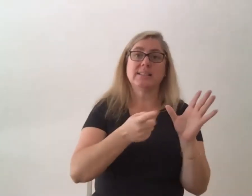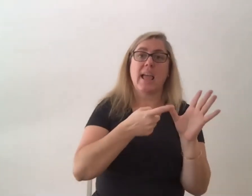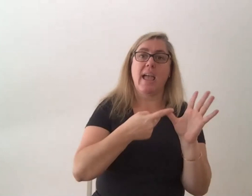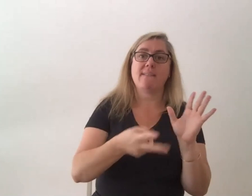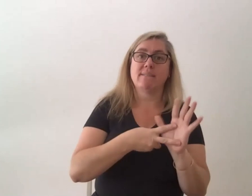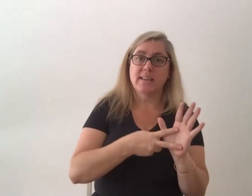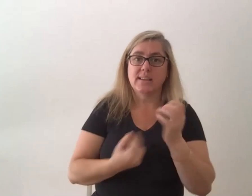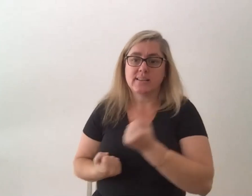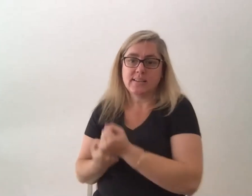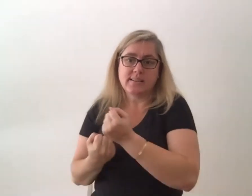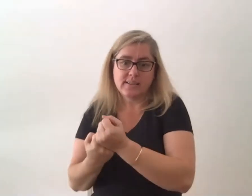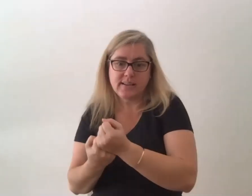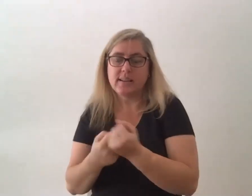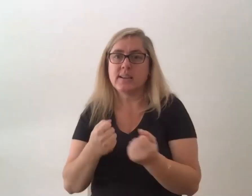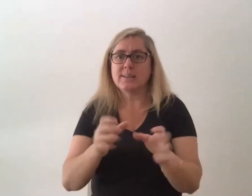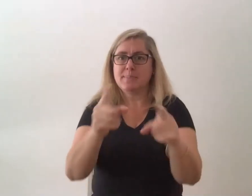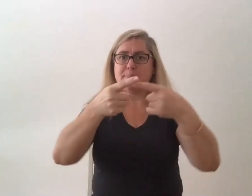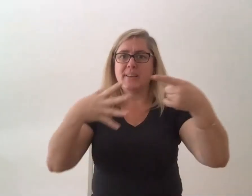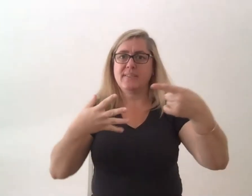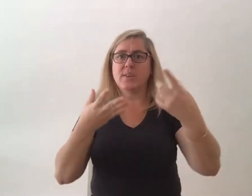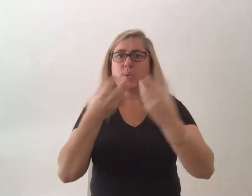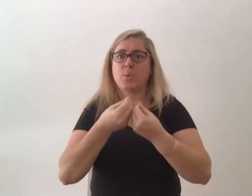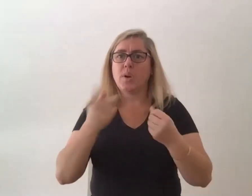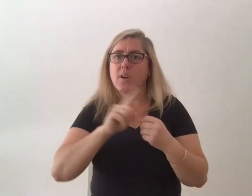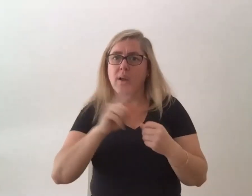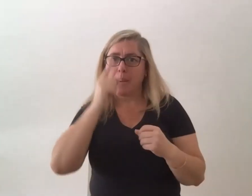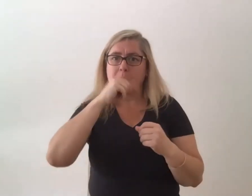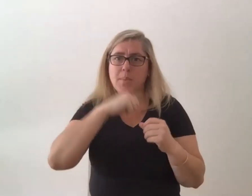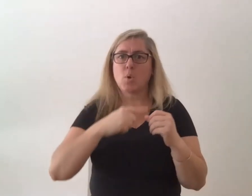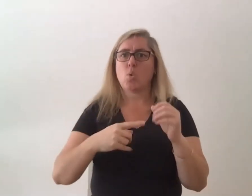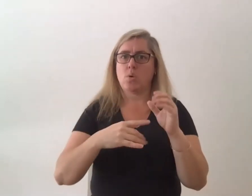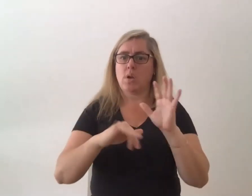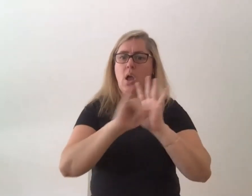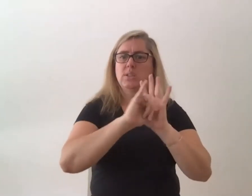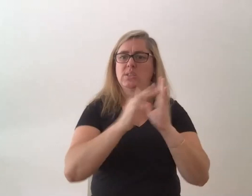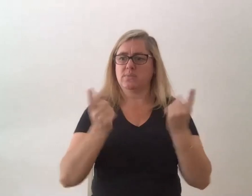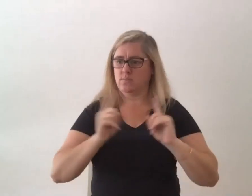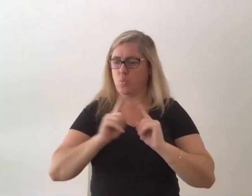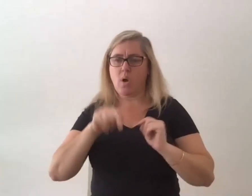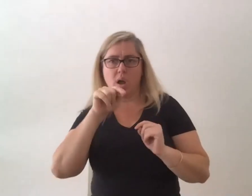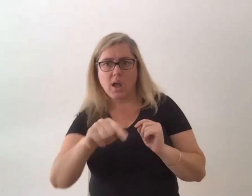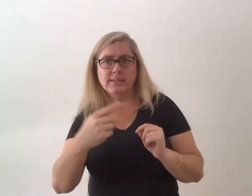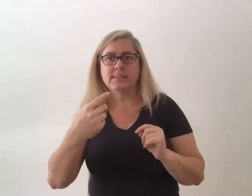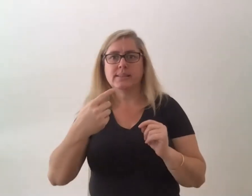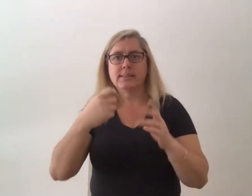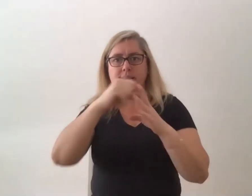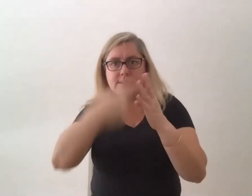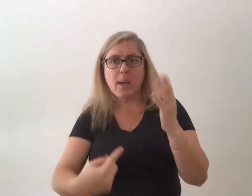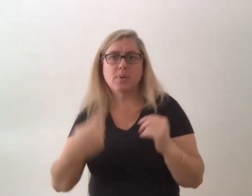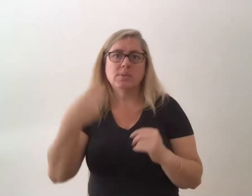it was specifically for artists who identify as disabled deaf or with mental health with experience and so we've got